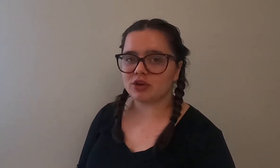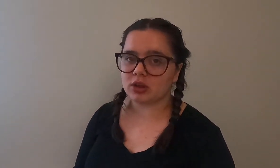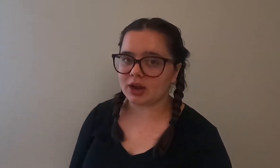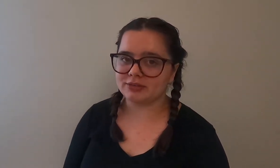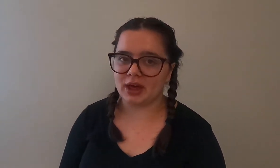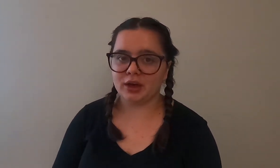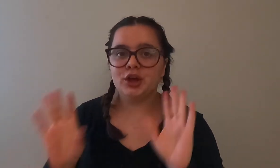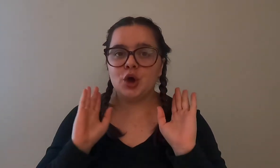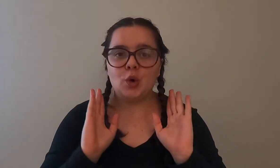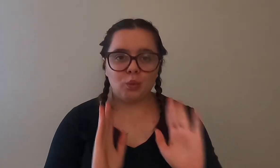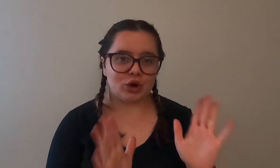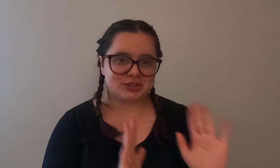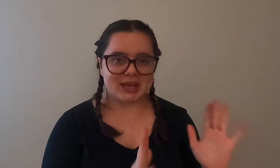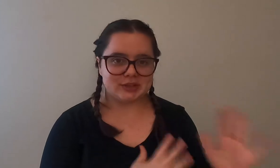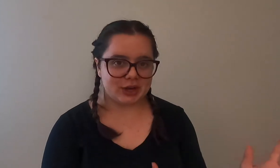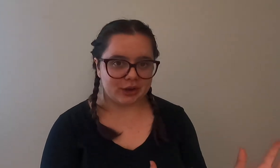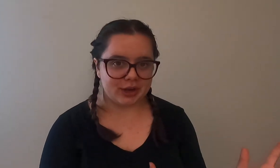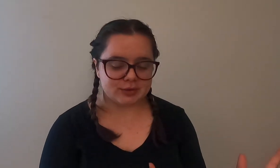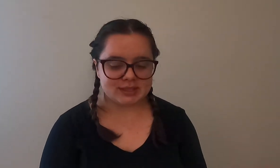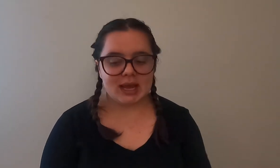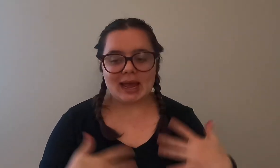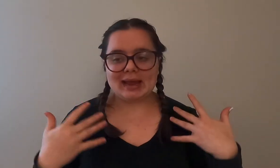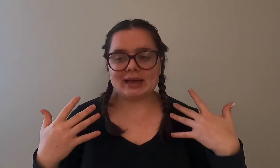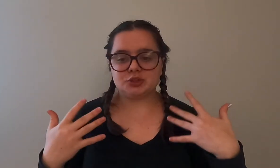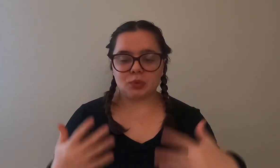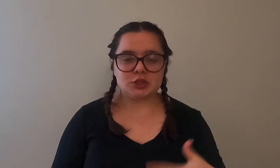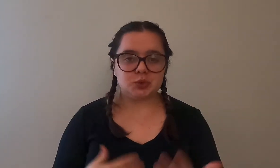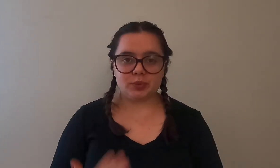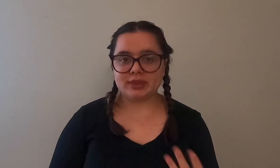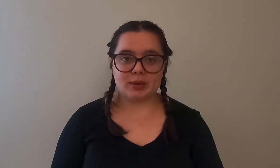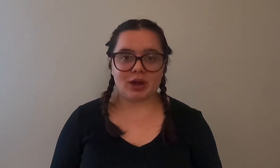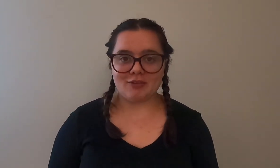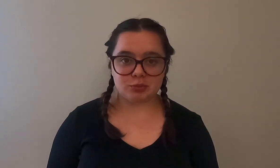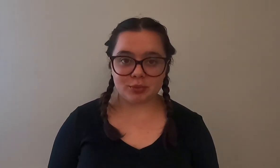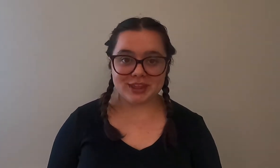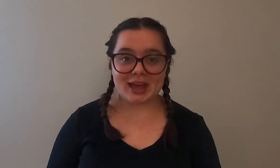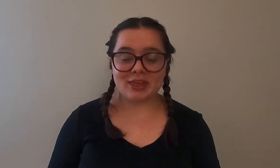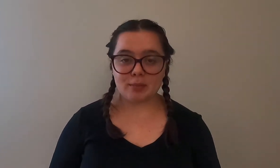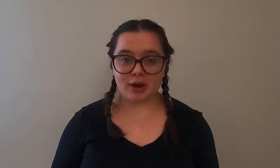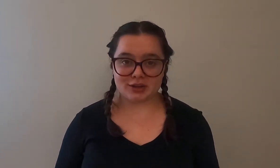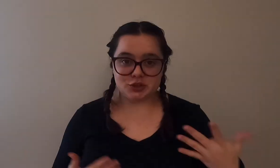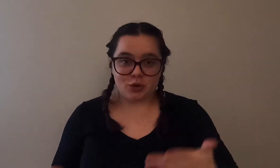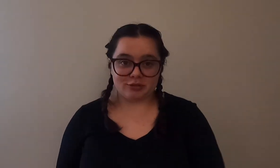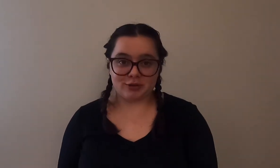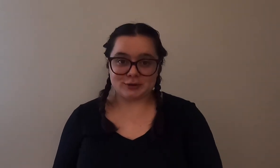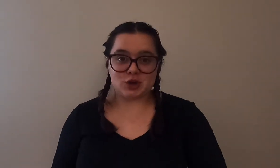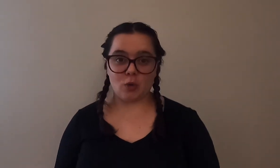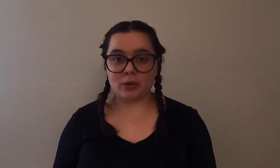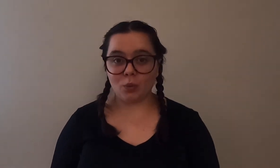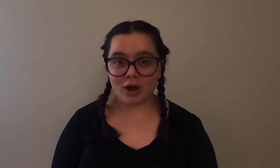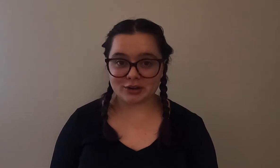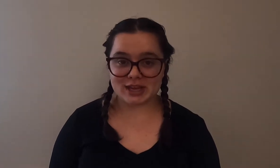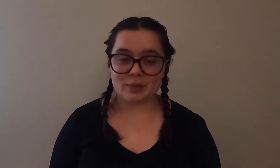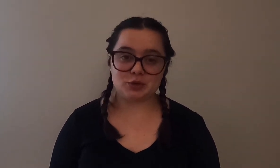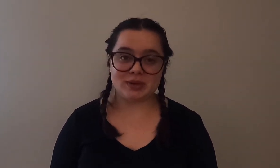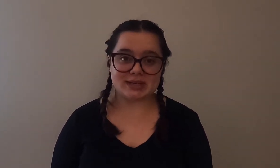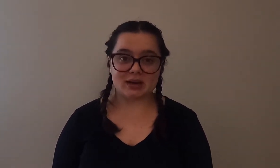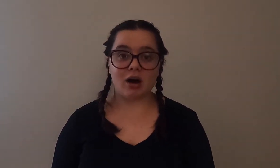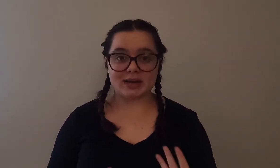over a lot of the worst case scenarios and once they were comfortable with that that brought us to our first open water day which we did on